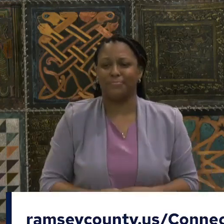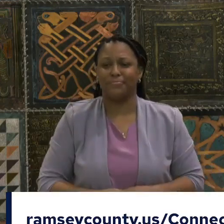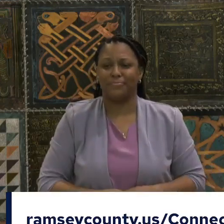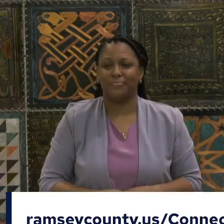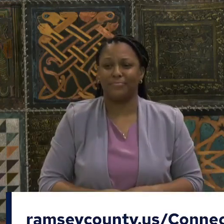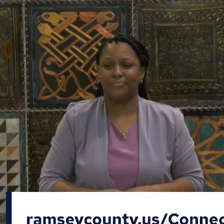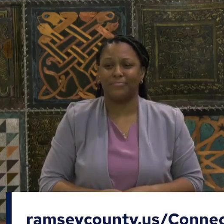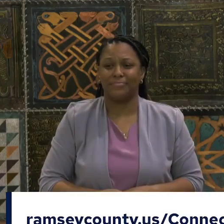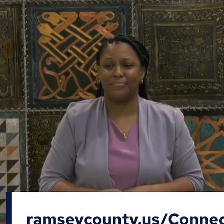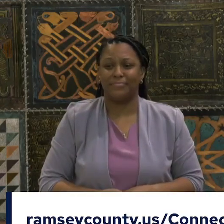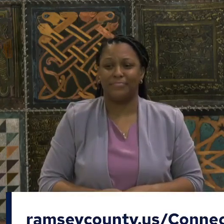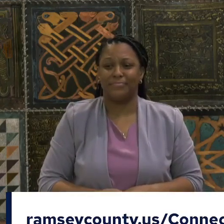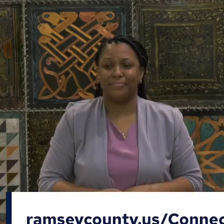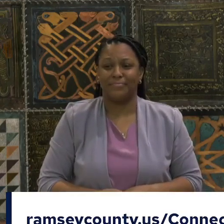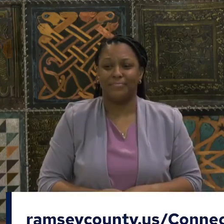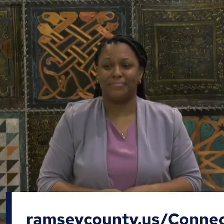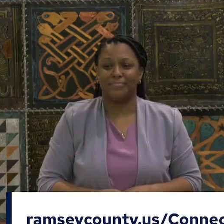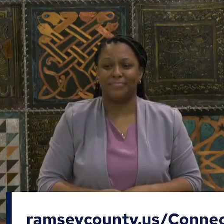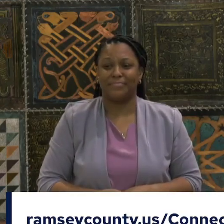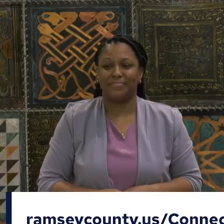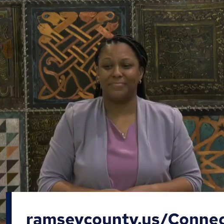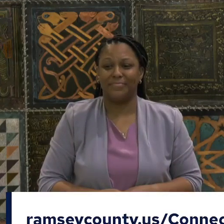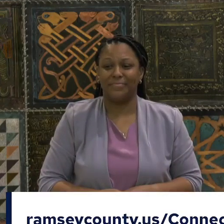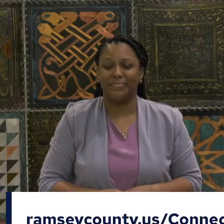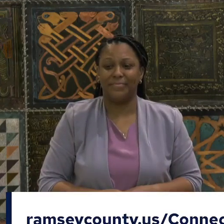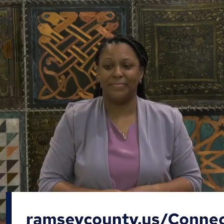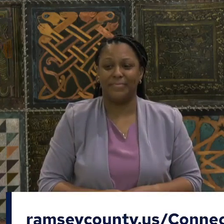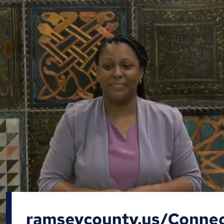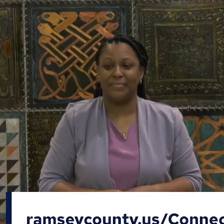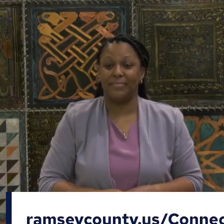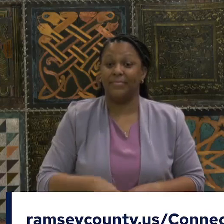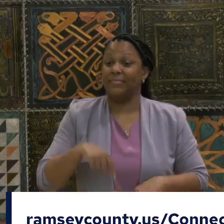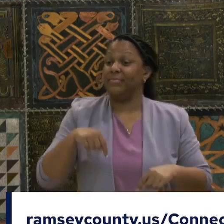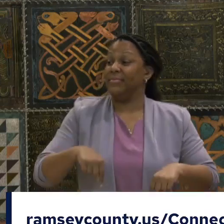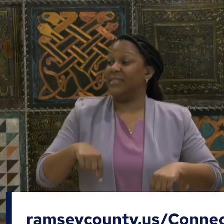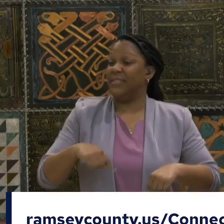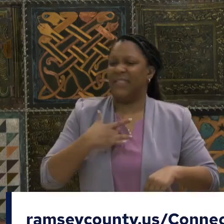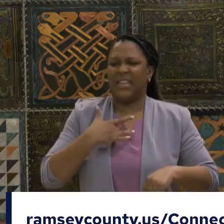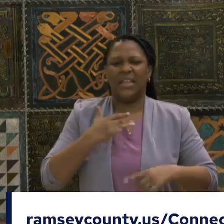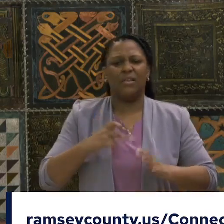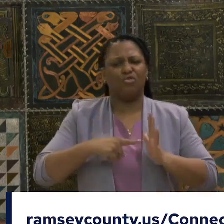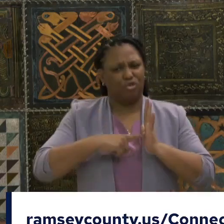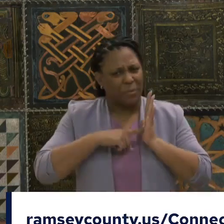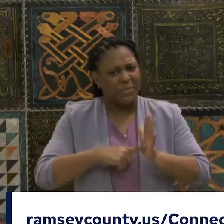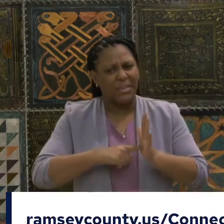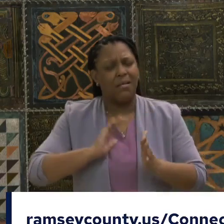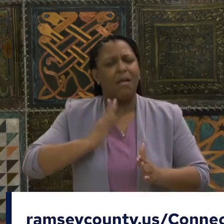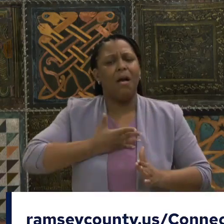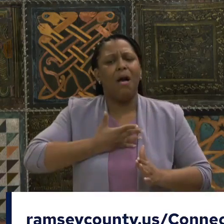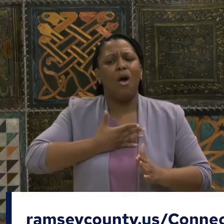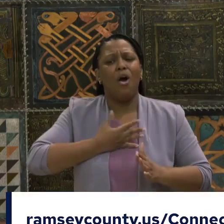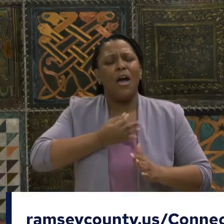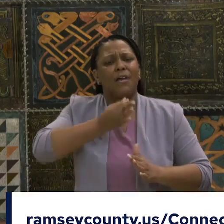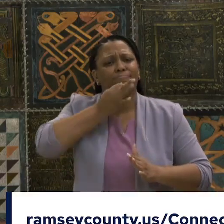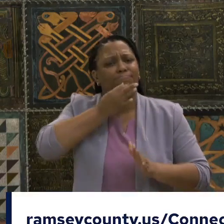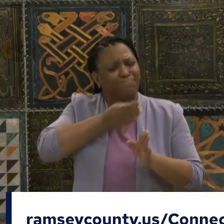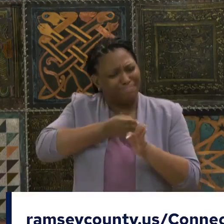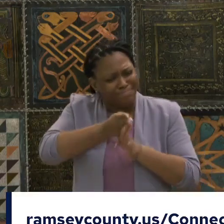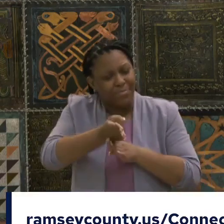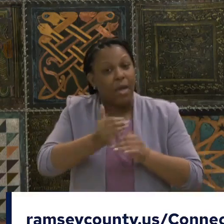an illustration of our ability to work together. And in truth, if I'm really telling the truth,